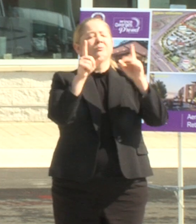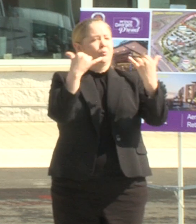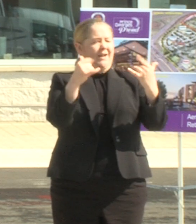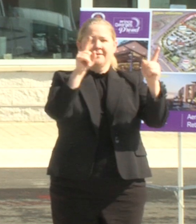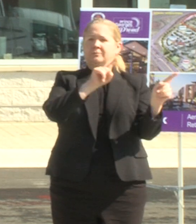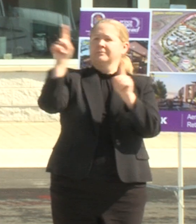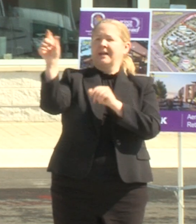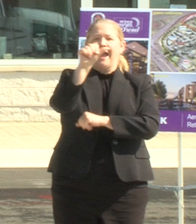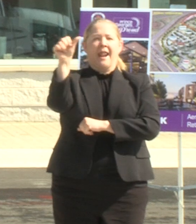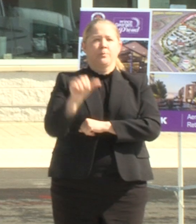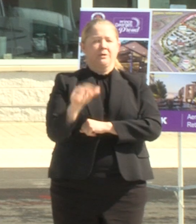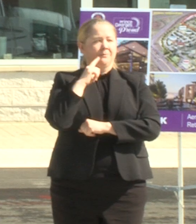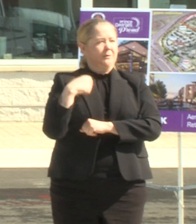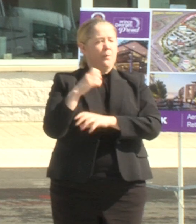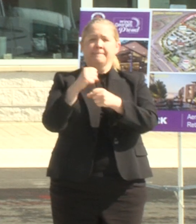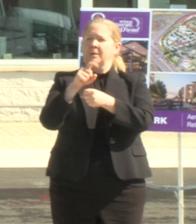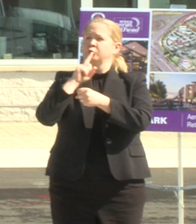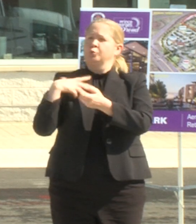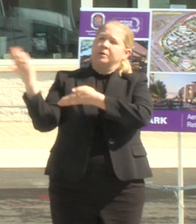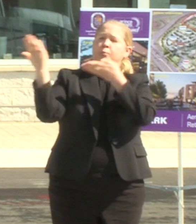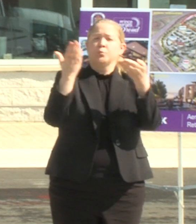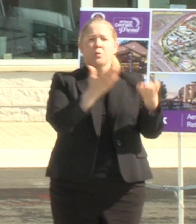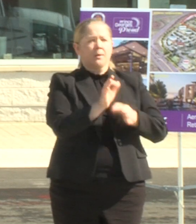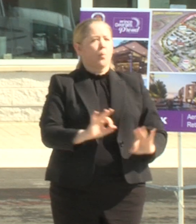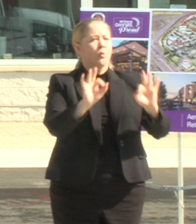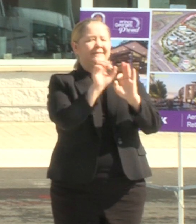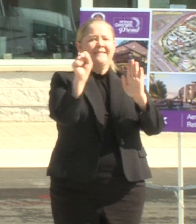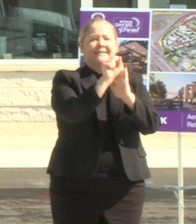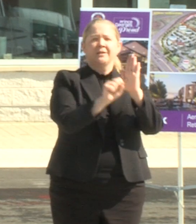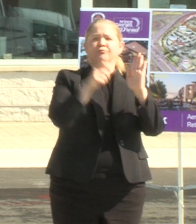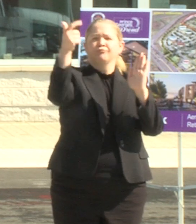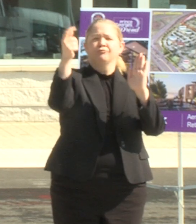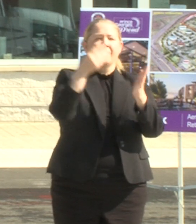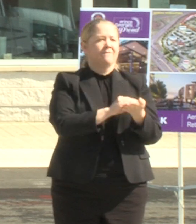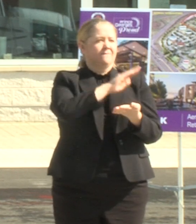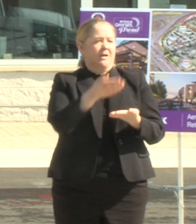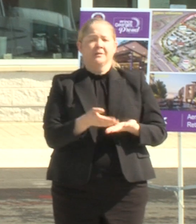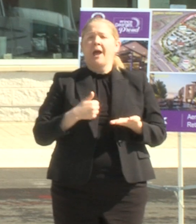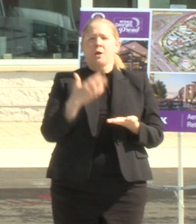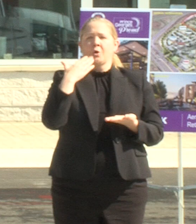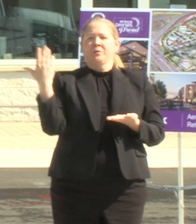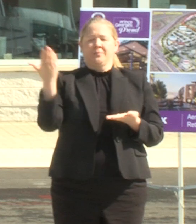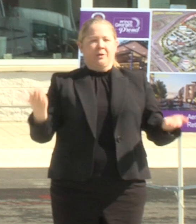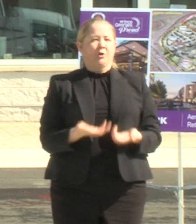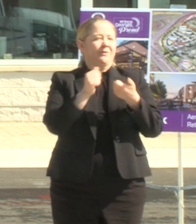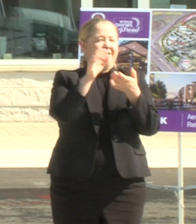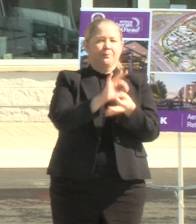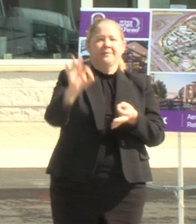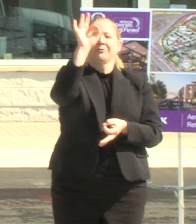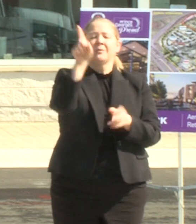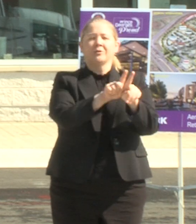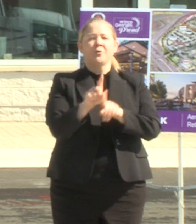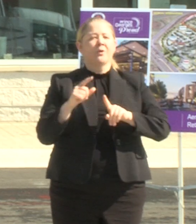to make sure that they bring home critical state funding so I want to thank them I know many of them are with us here in spirit as well as our